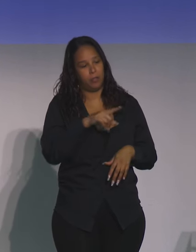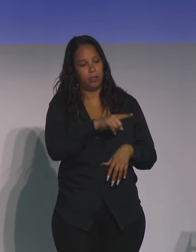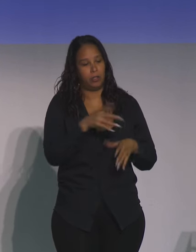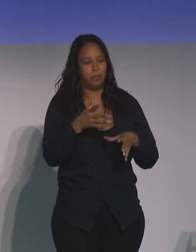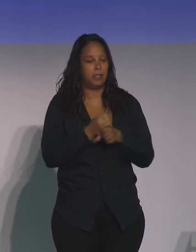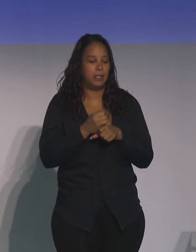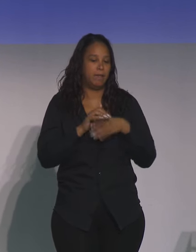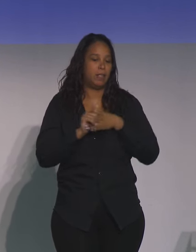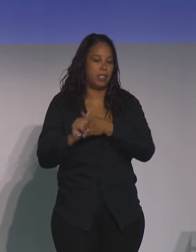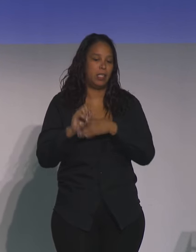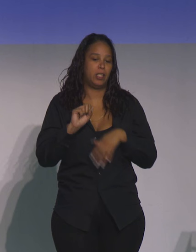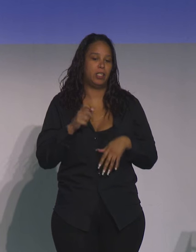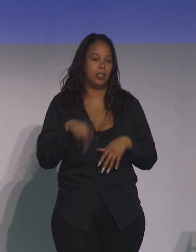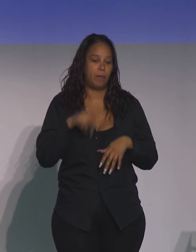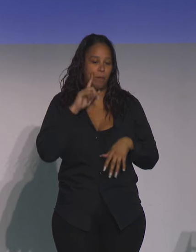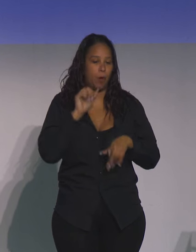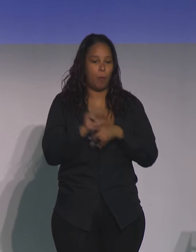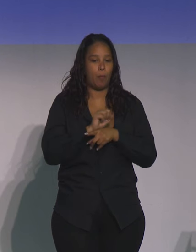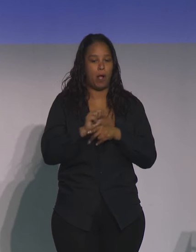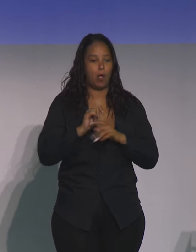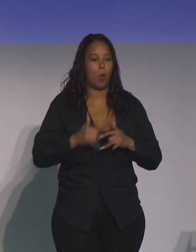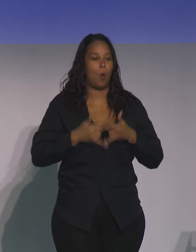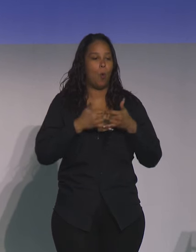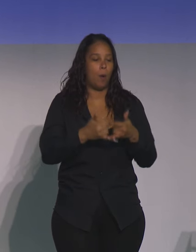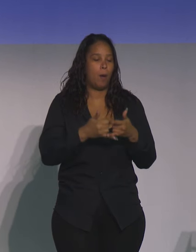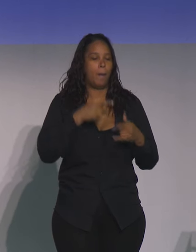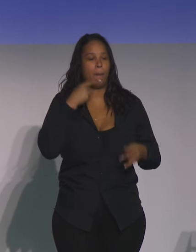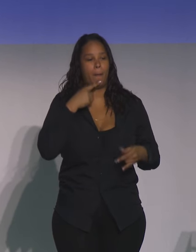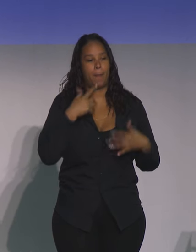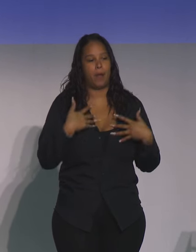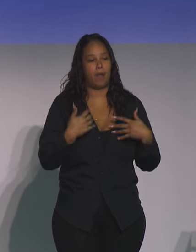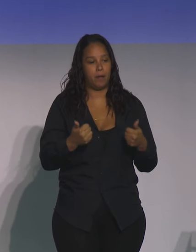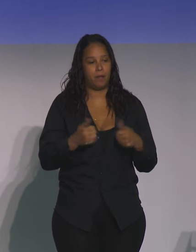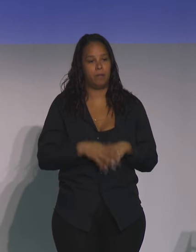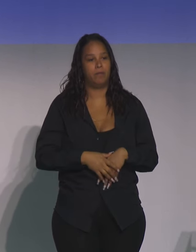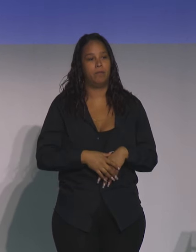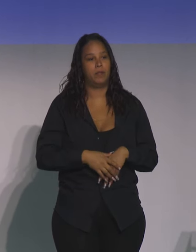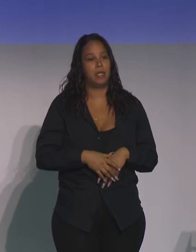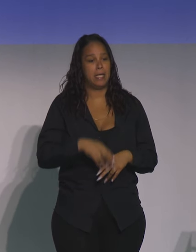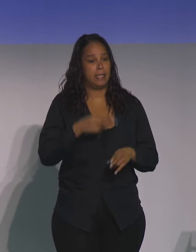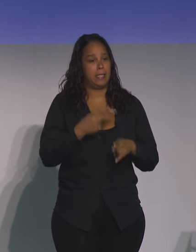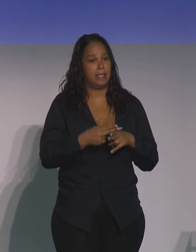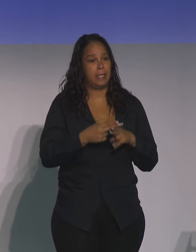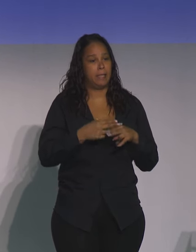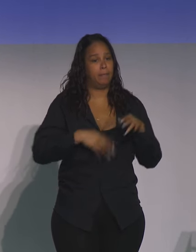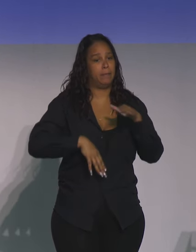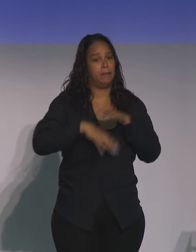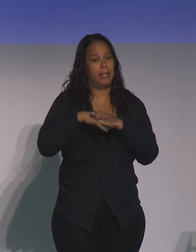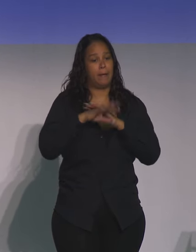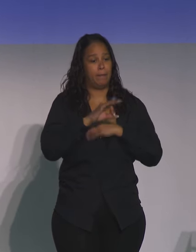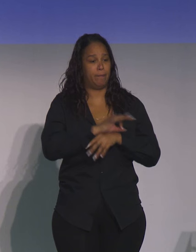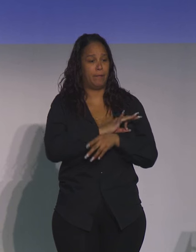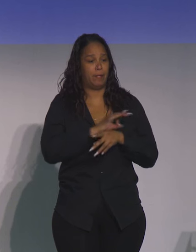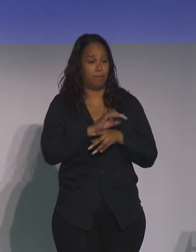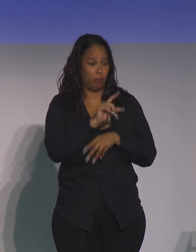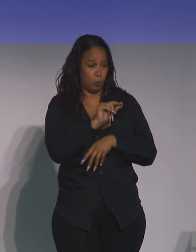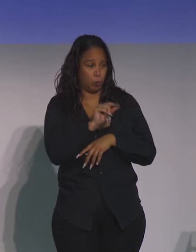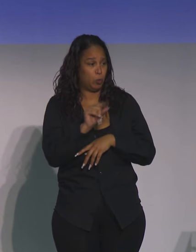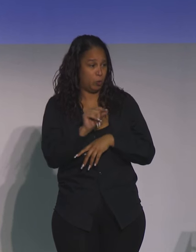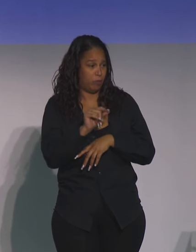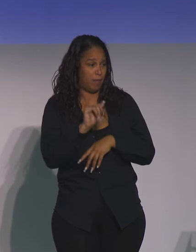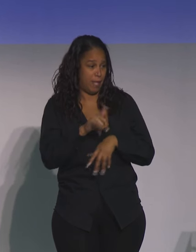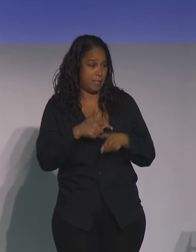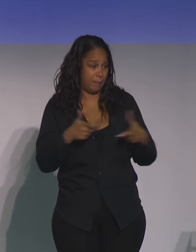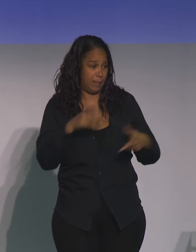Health Practice Award from Harvard School of Public Health. She was named Tar Heel of the Year in 2020. That's a big deal if you're from North Carolina,